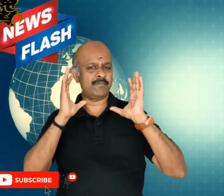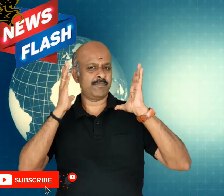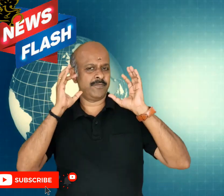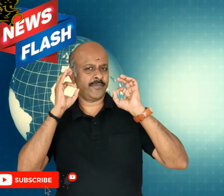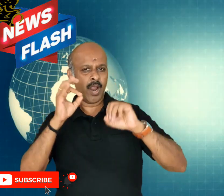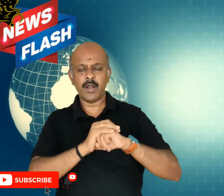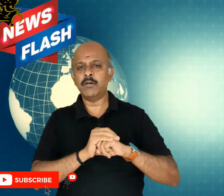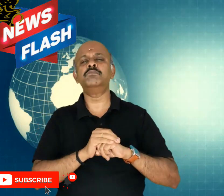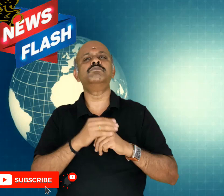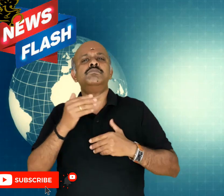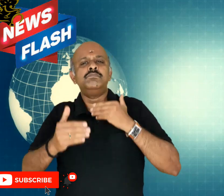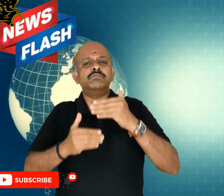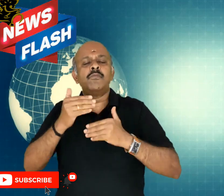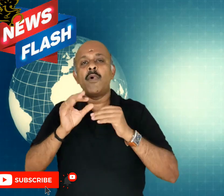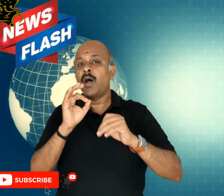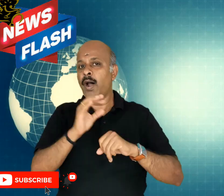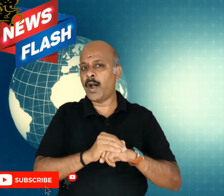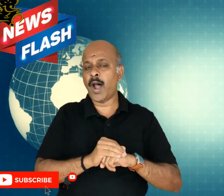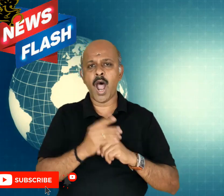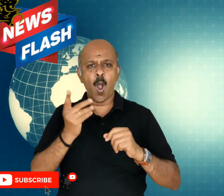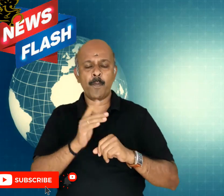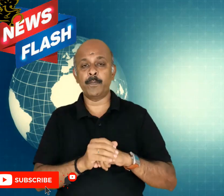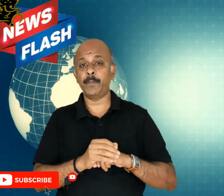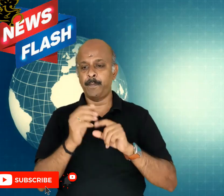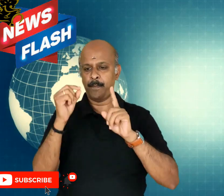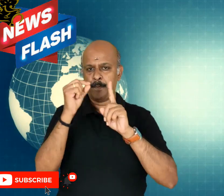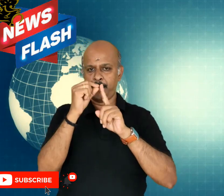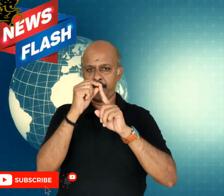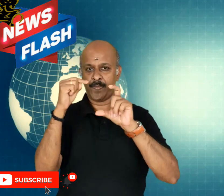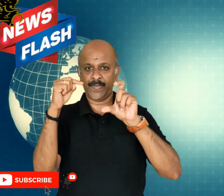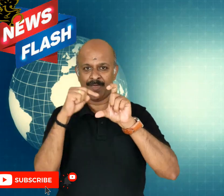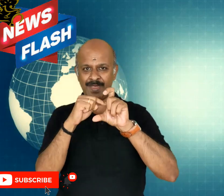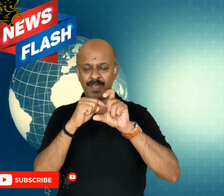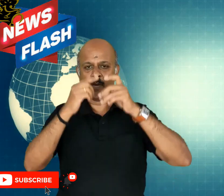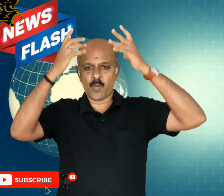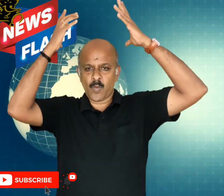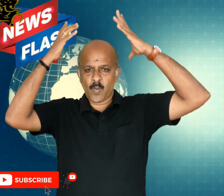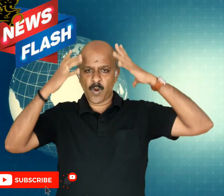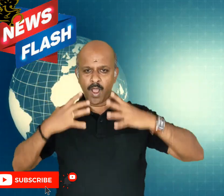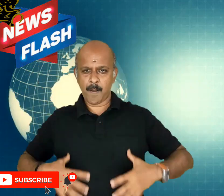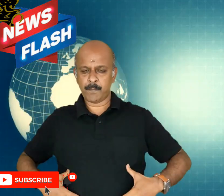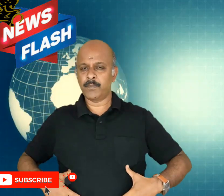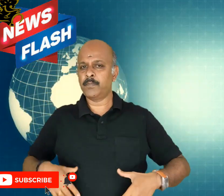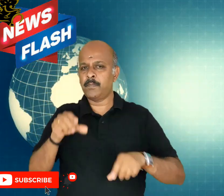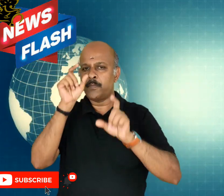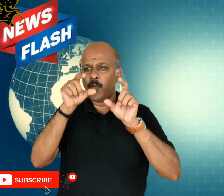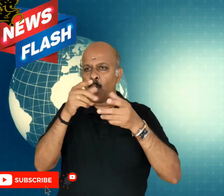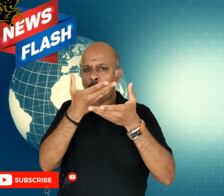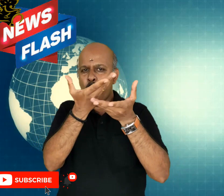cost effective and is very comfortable among citizens. It saves around